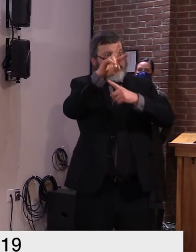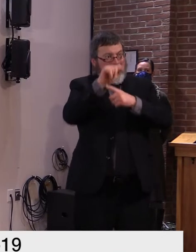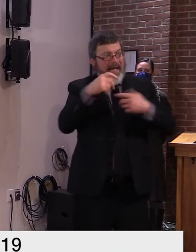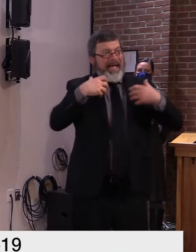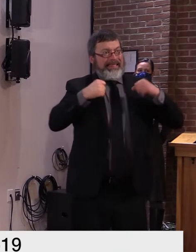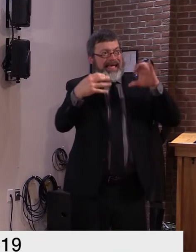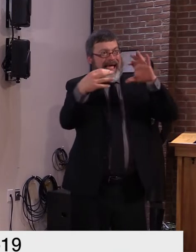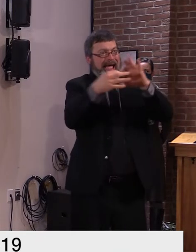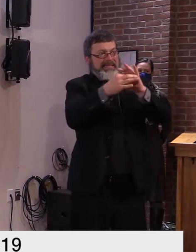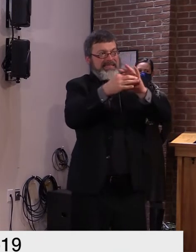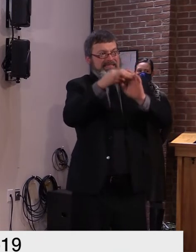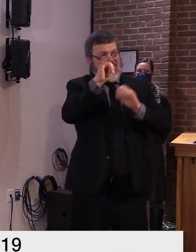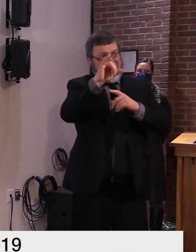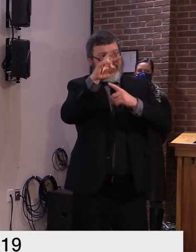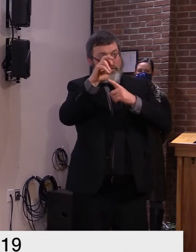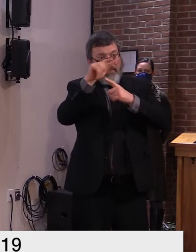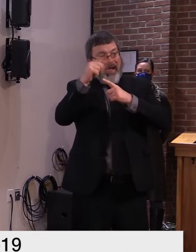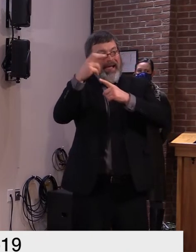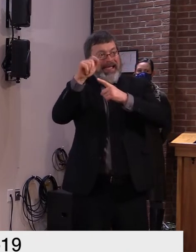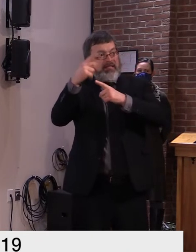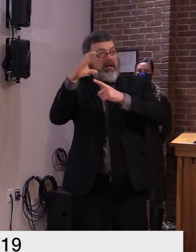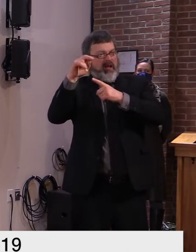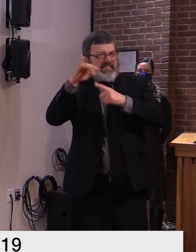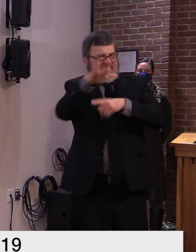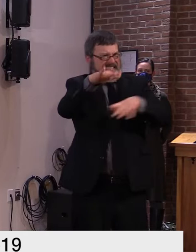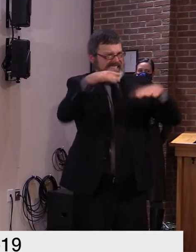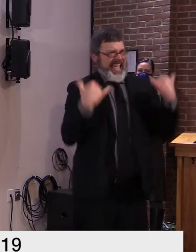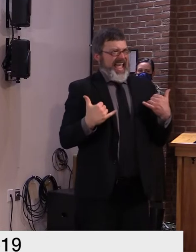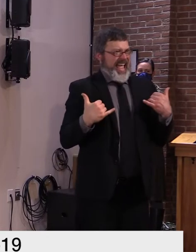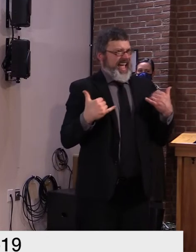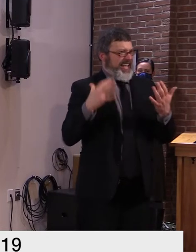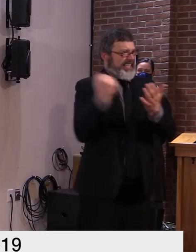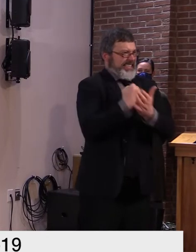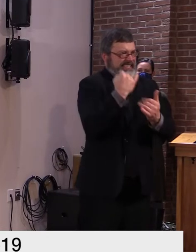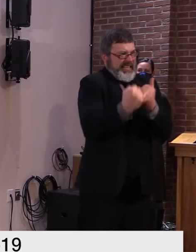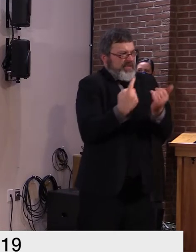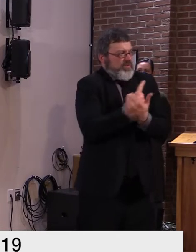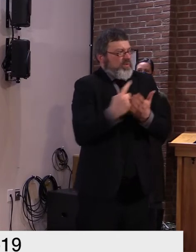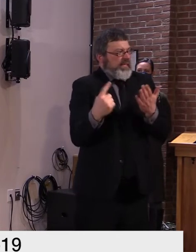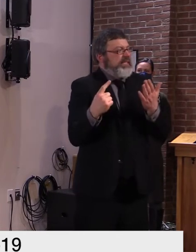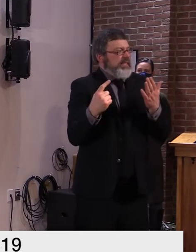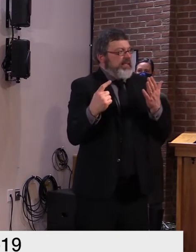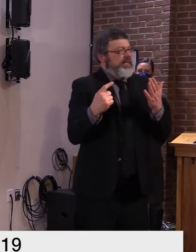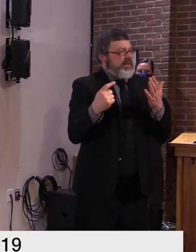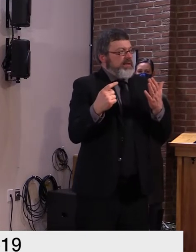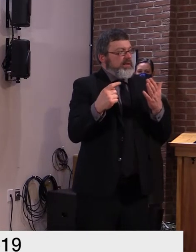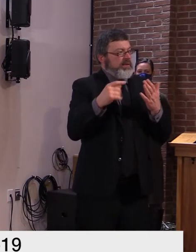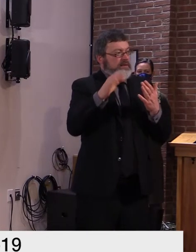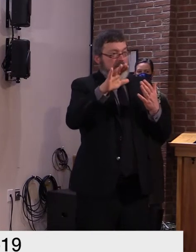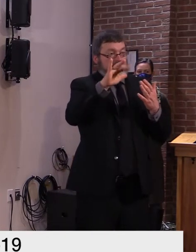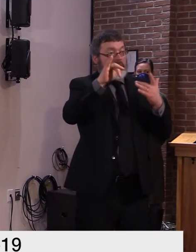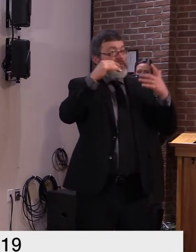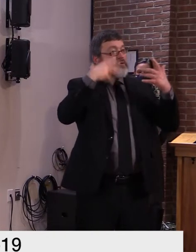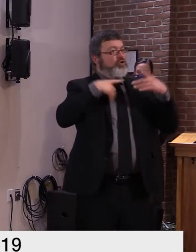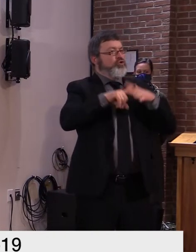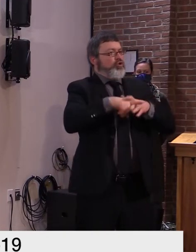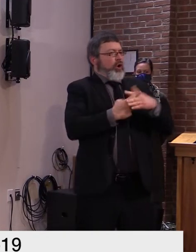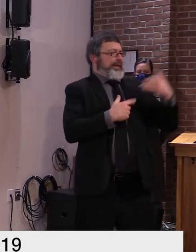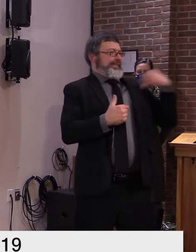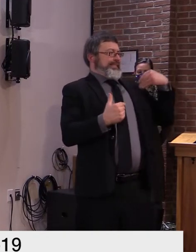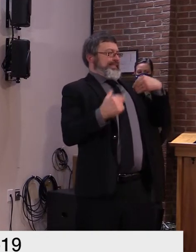15th the customer service support hours are extended for the final days of open enrollment to provide personalized